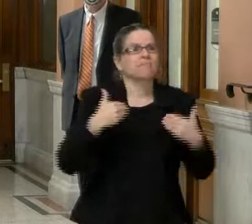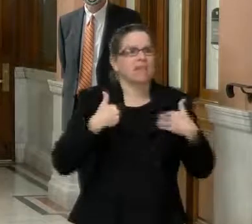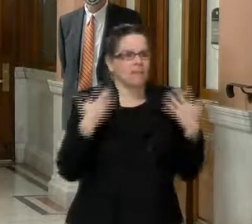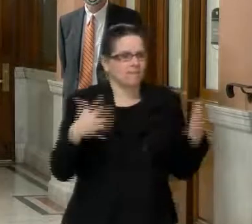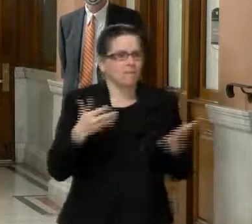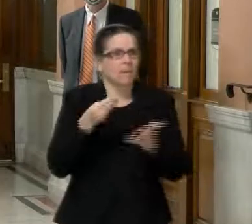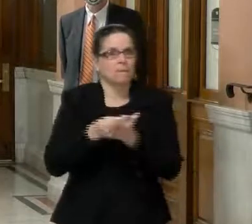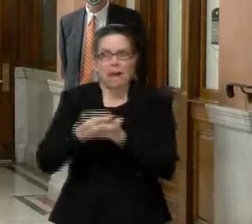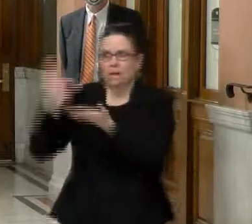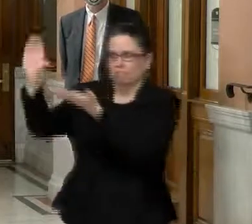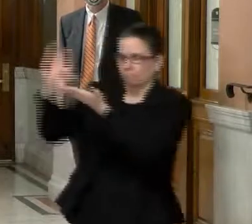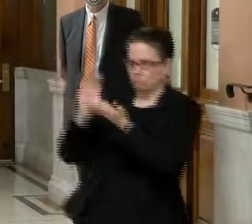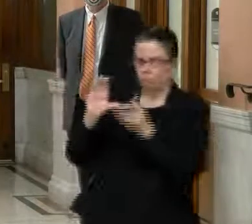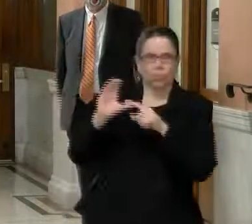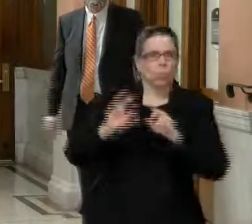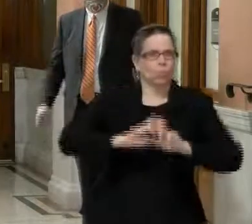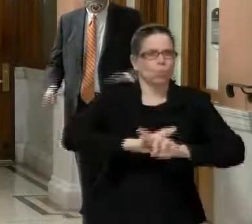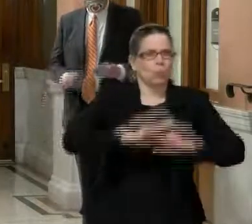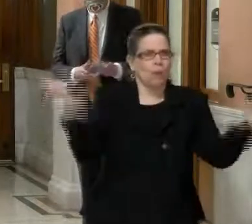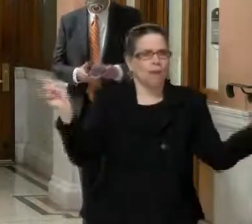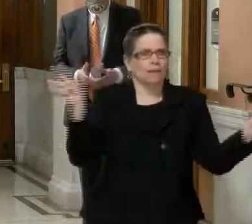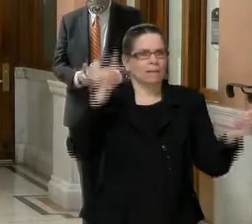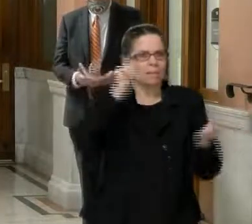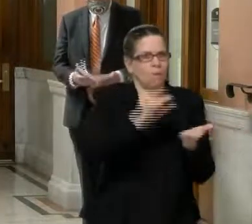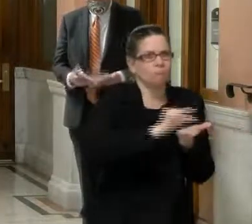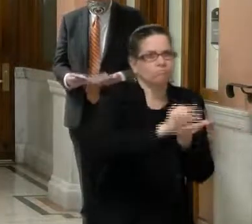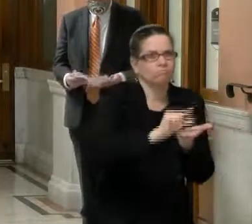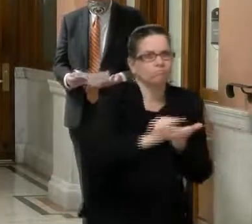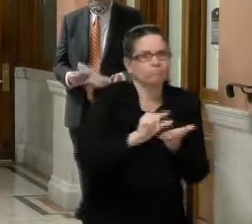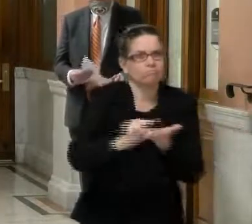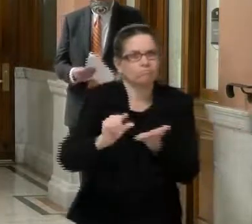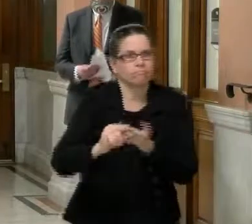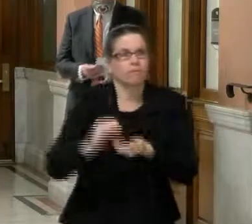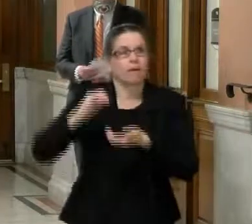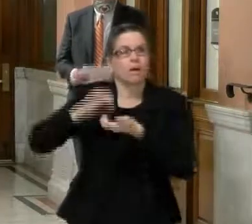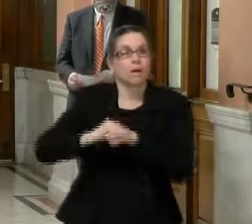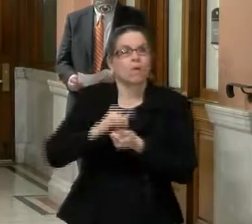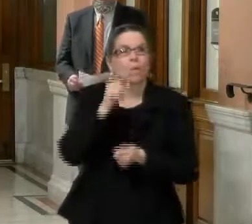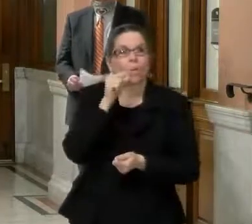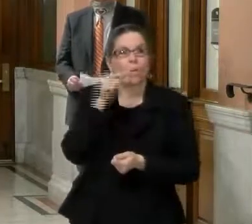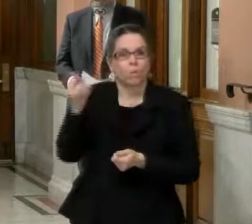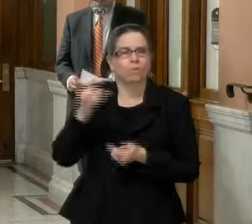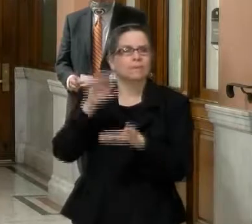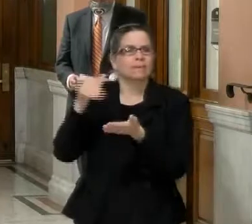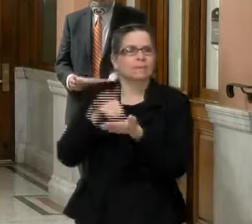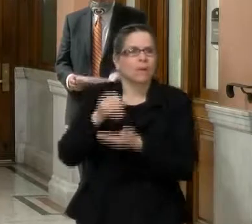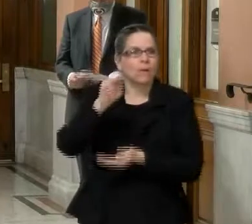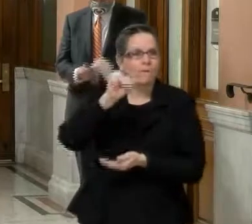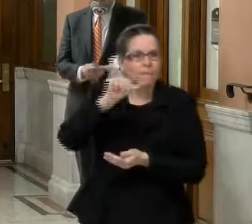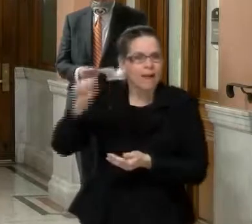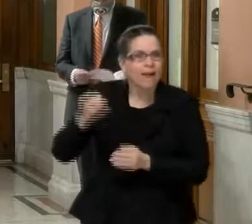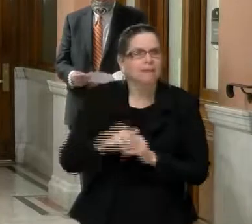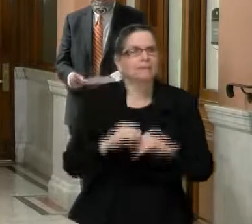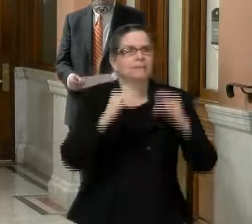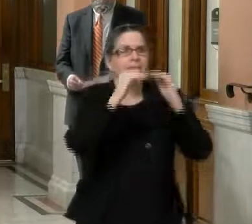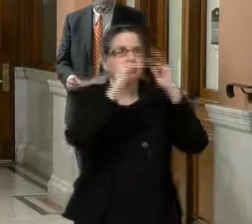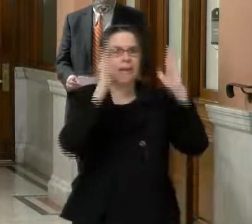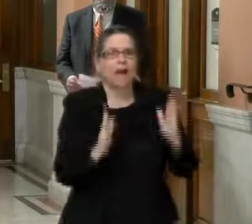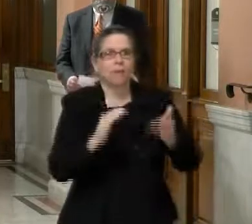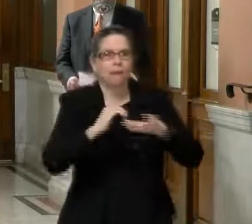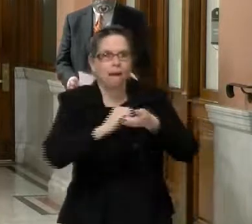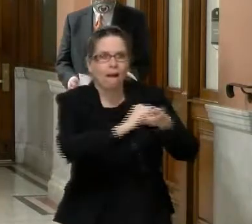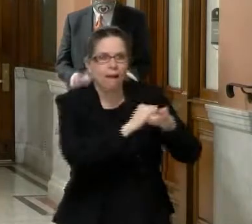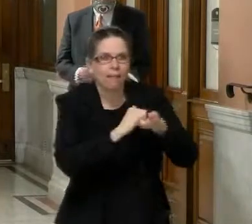here for the residents of Worcester. Uh, partnering agencies include central mass housing alliance, friendly house, Inc, open